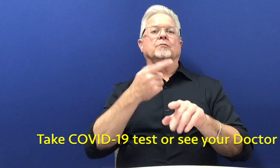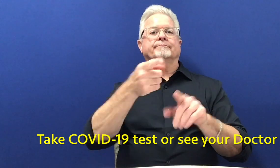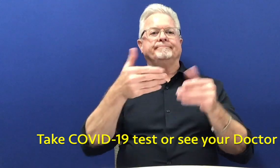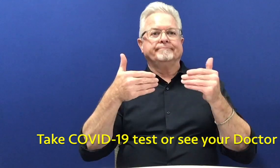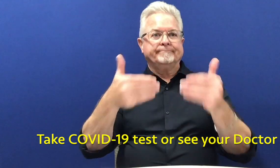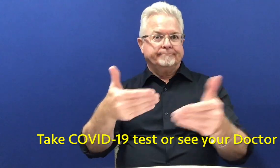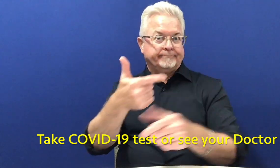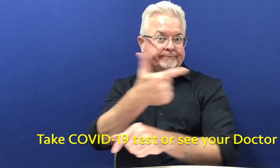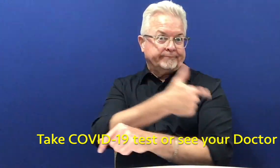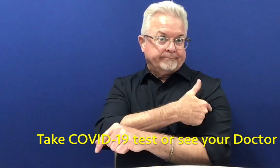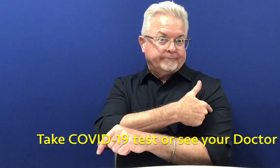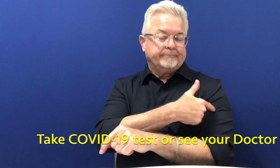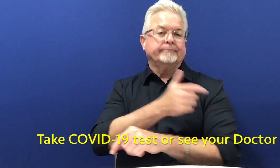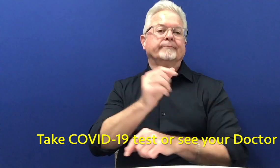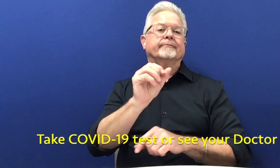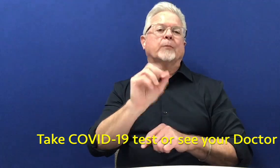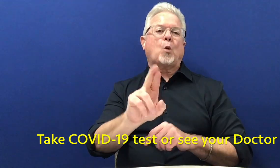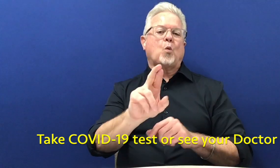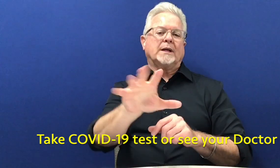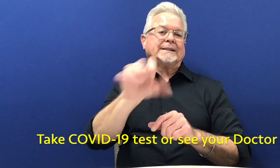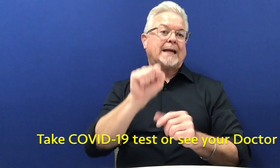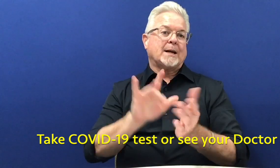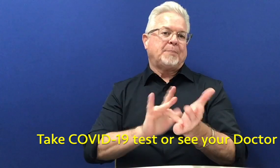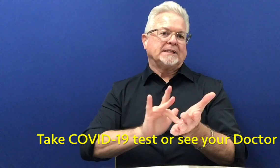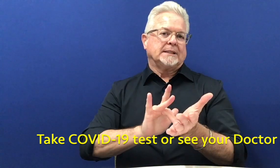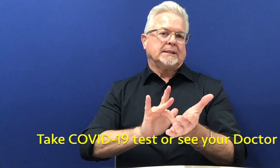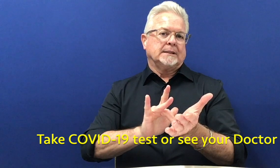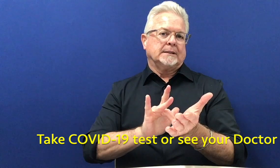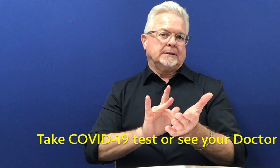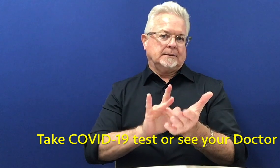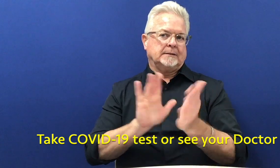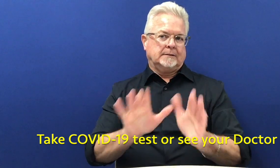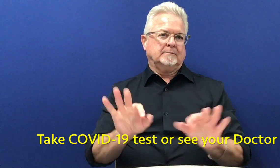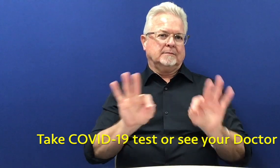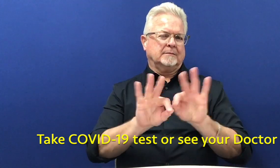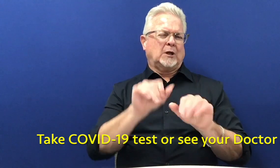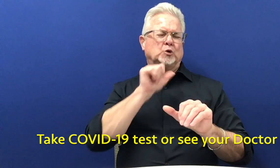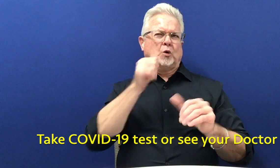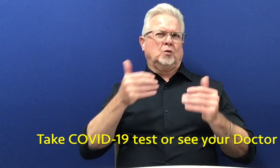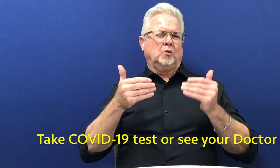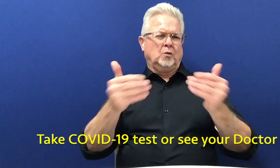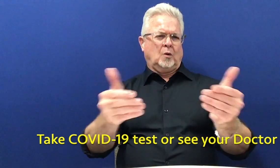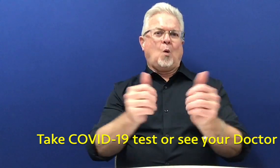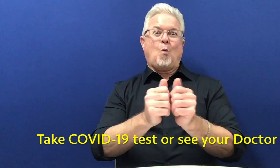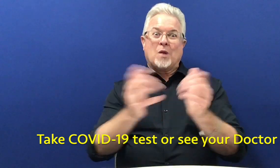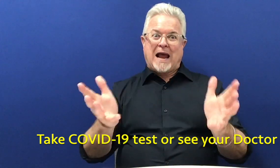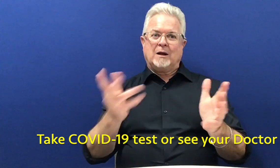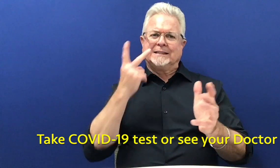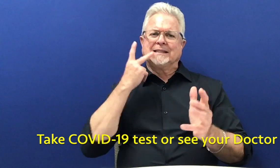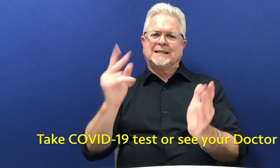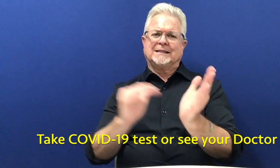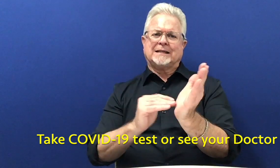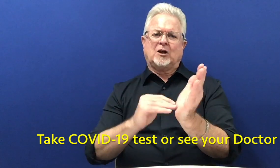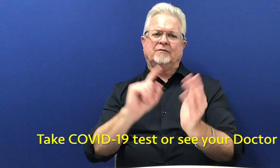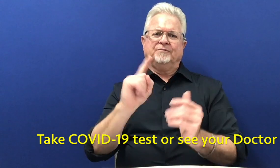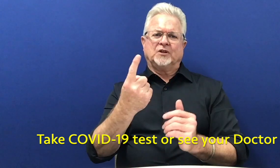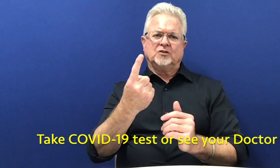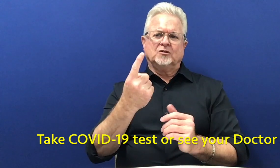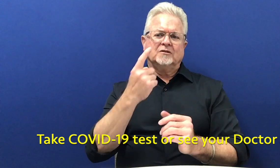COVID before you go ahead and get vaccinated. You might want to check with your doctor about what medications to